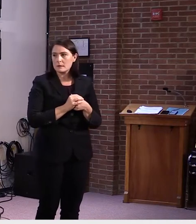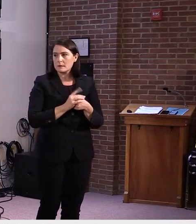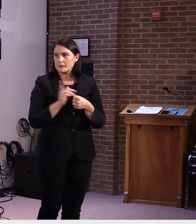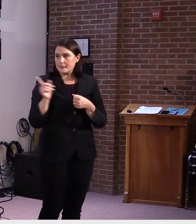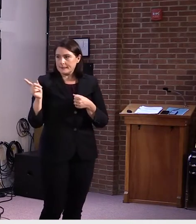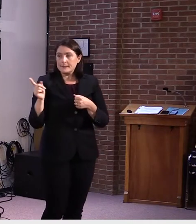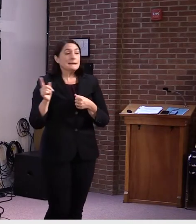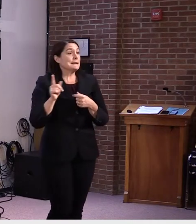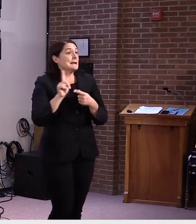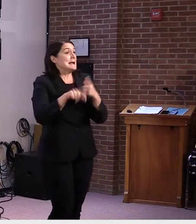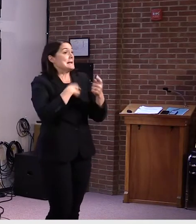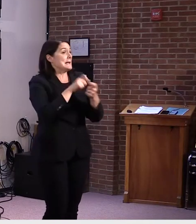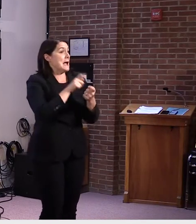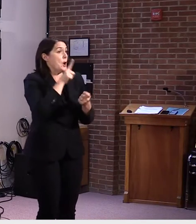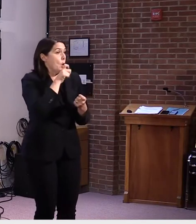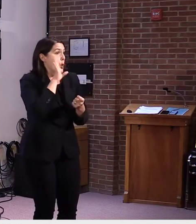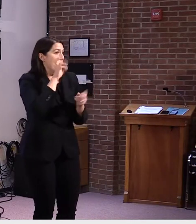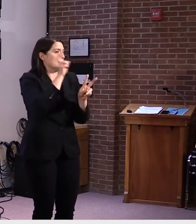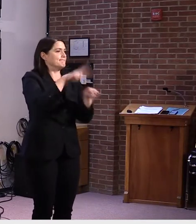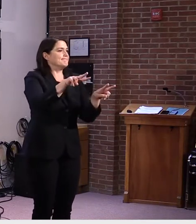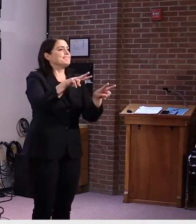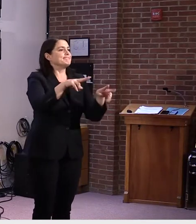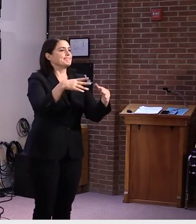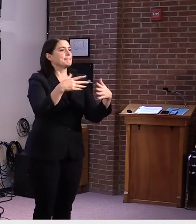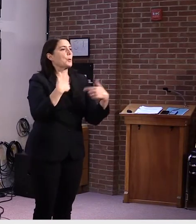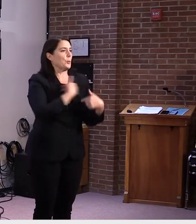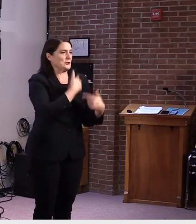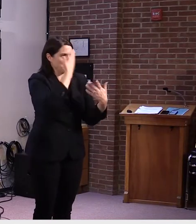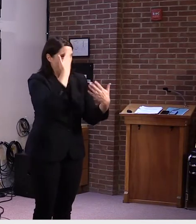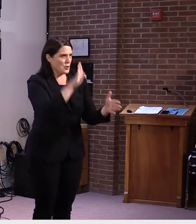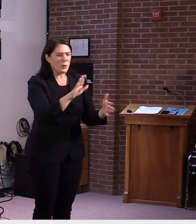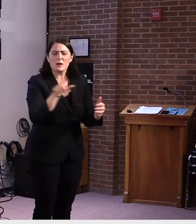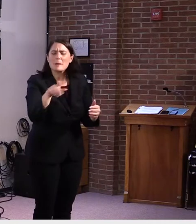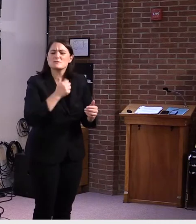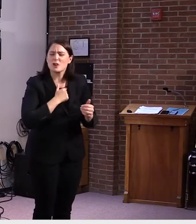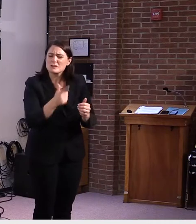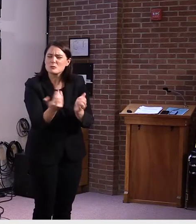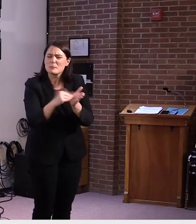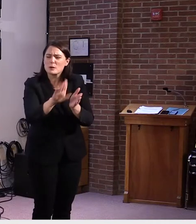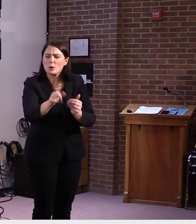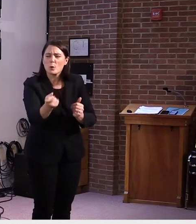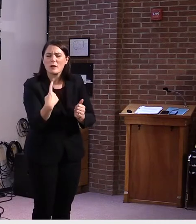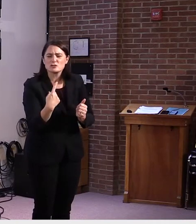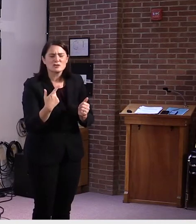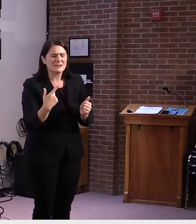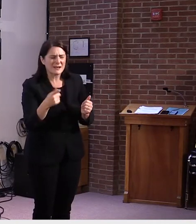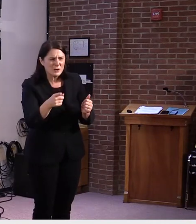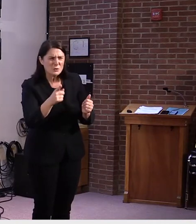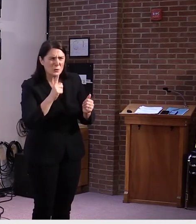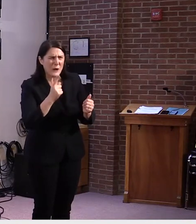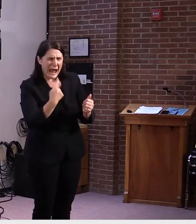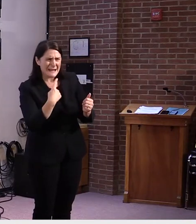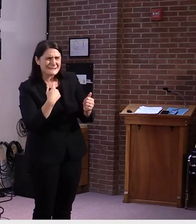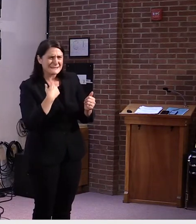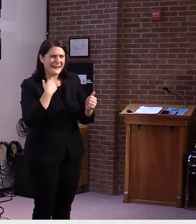We don't know who they will be. Just to give you, um, what was the first part of your question? Because I have an answer for that.